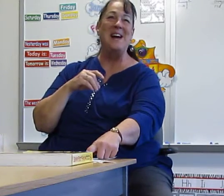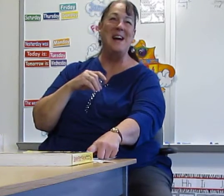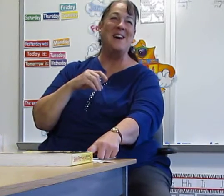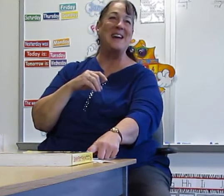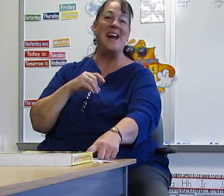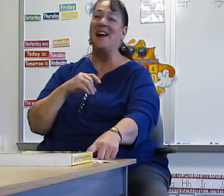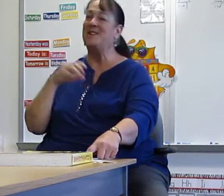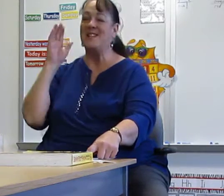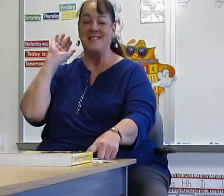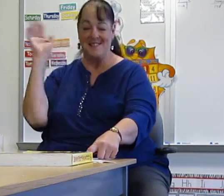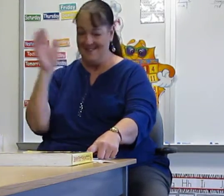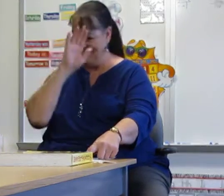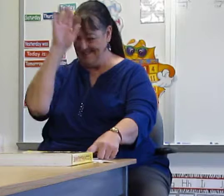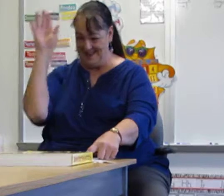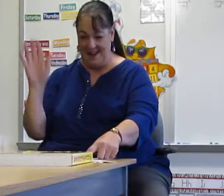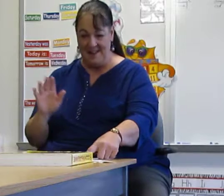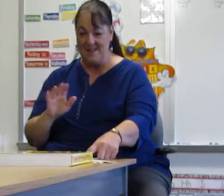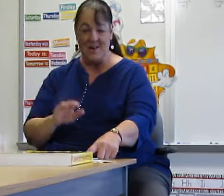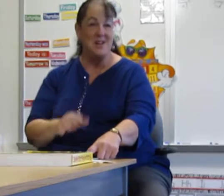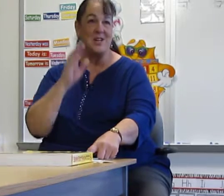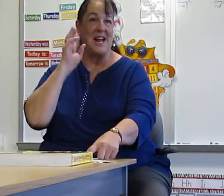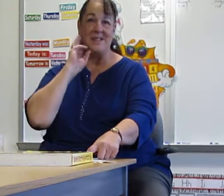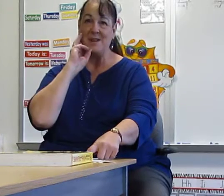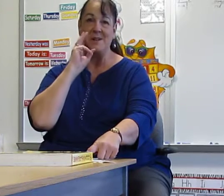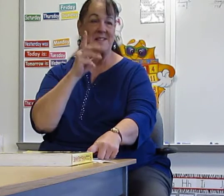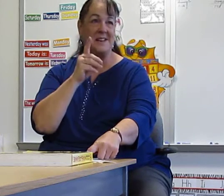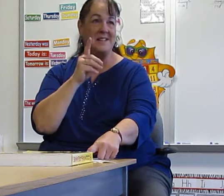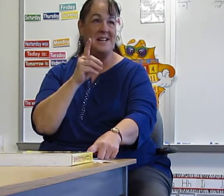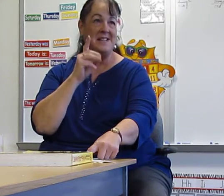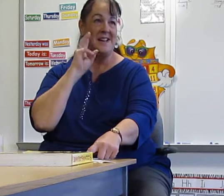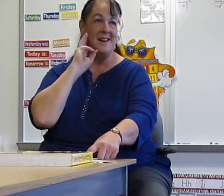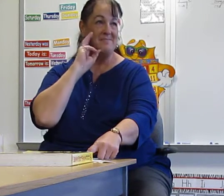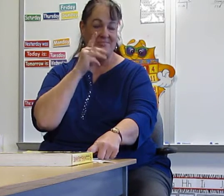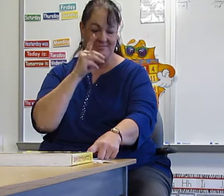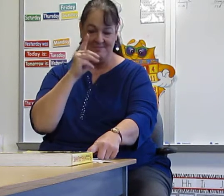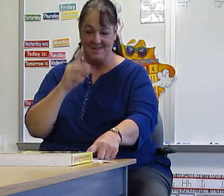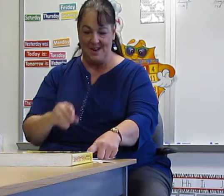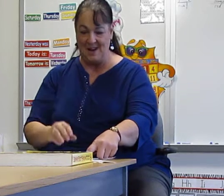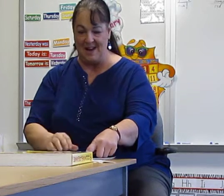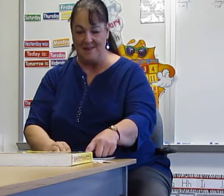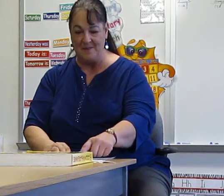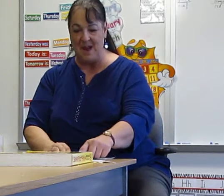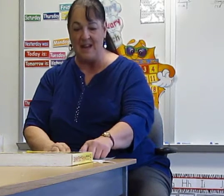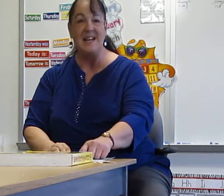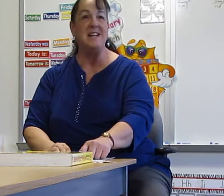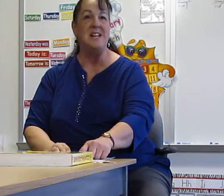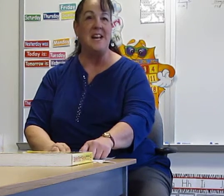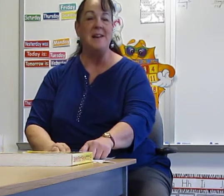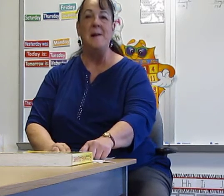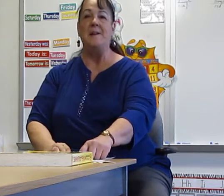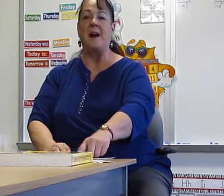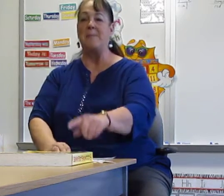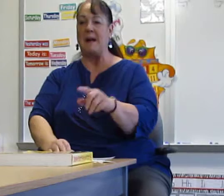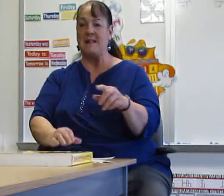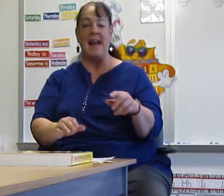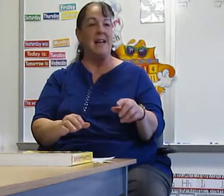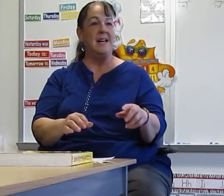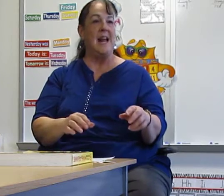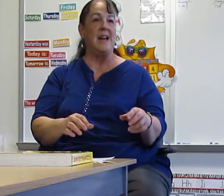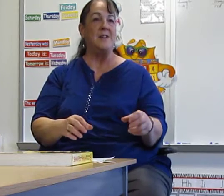Okay. Just, they're initialized so it's easy. Okay. They all end in D. Now go back to can and can't.